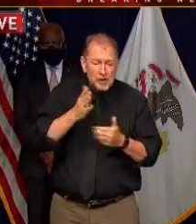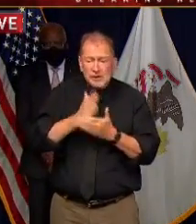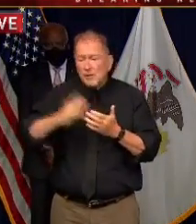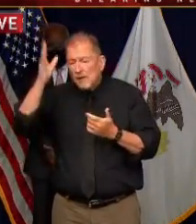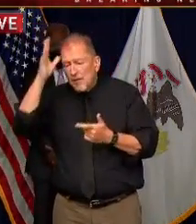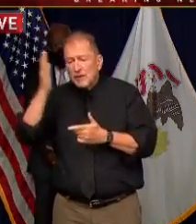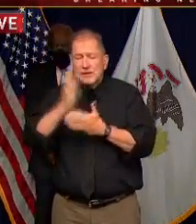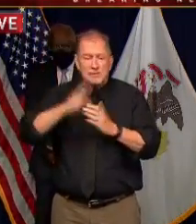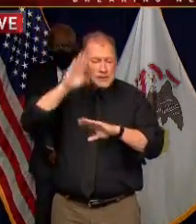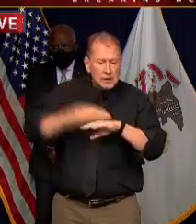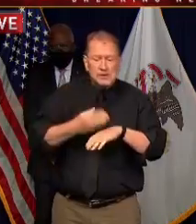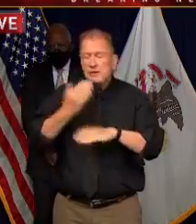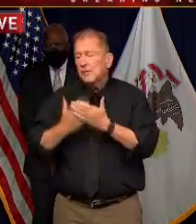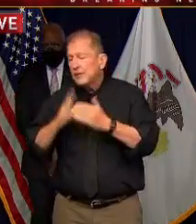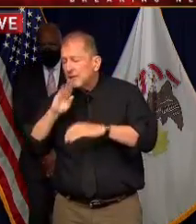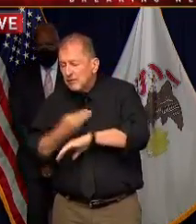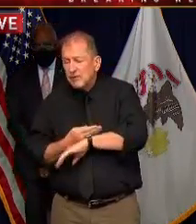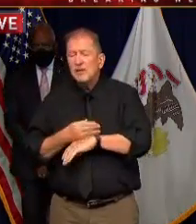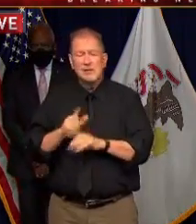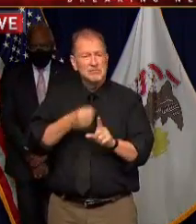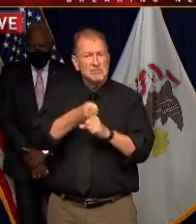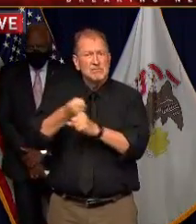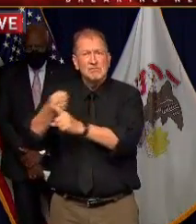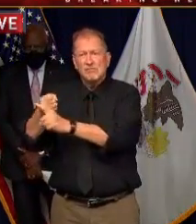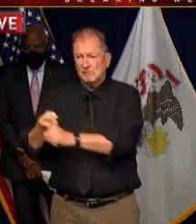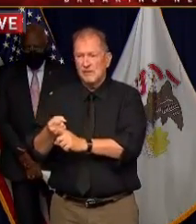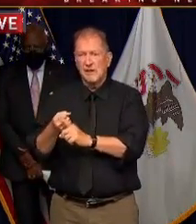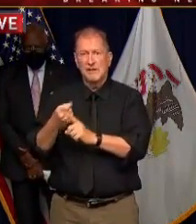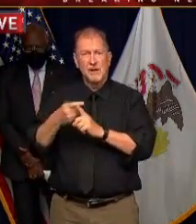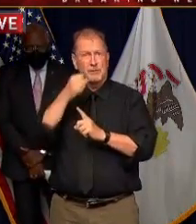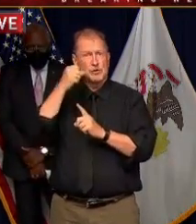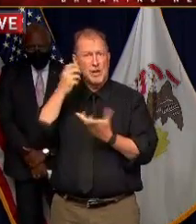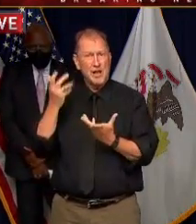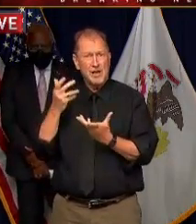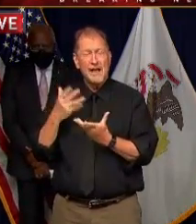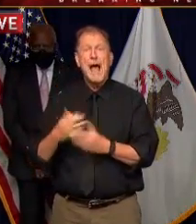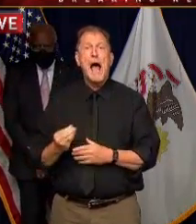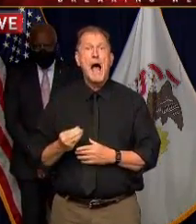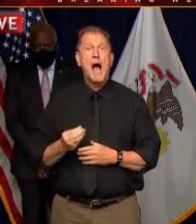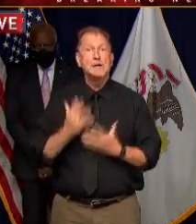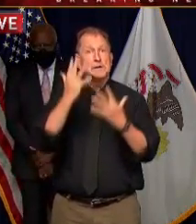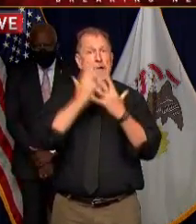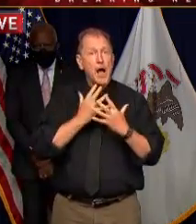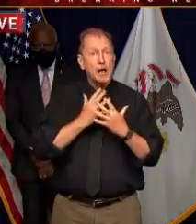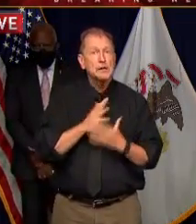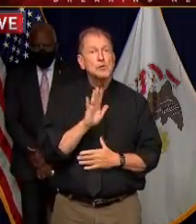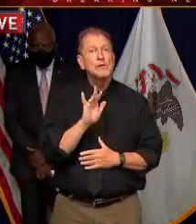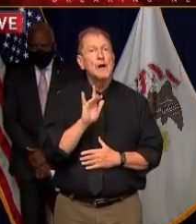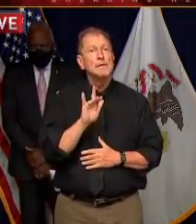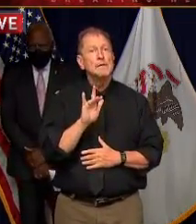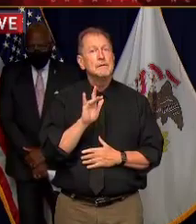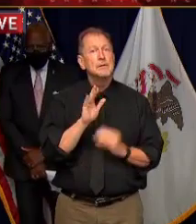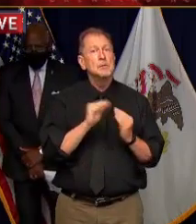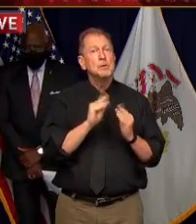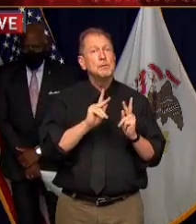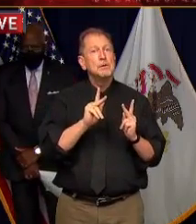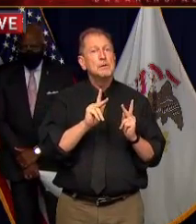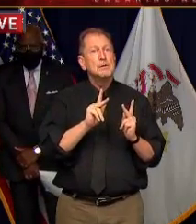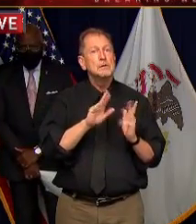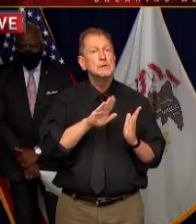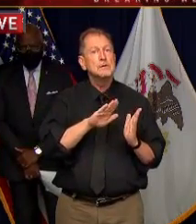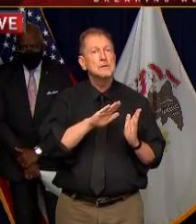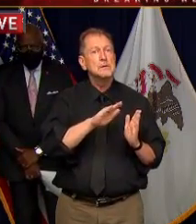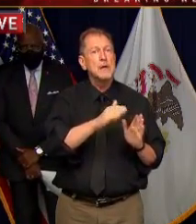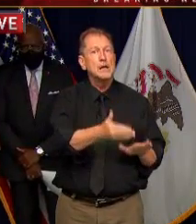who were newly diagnosed with COVID-19 and regrettably 25 additional lives lost to COVID